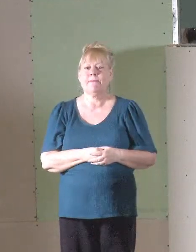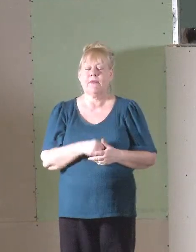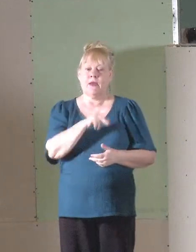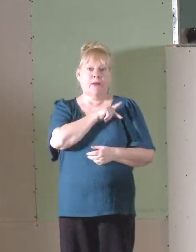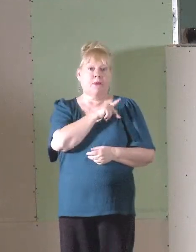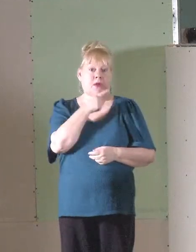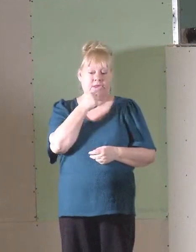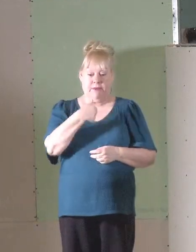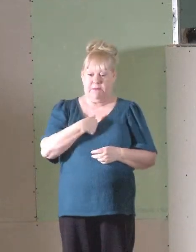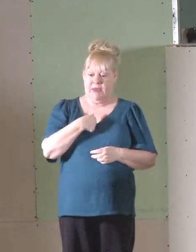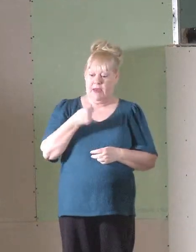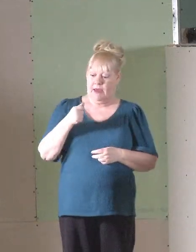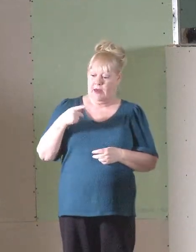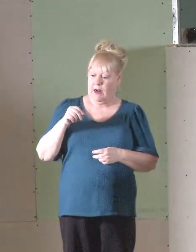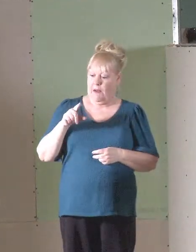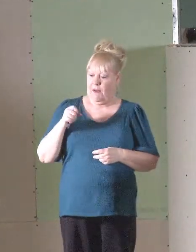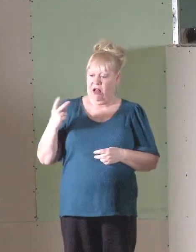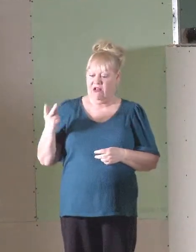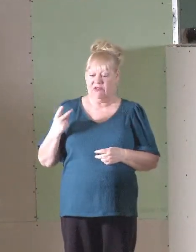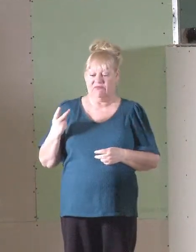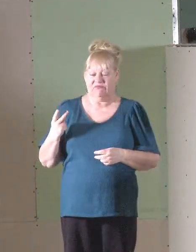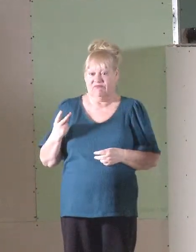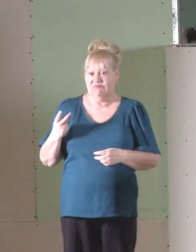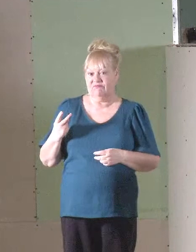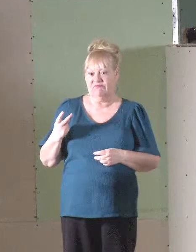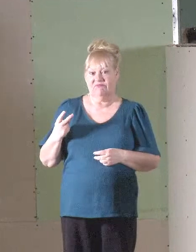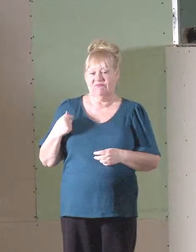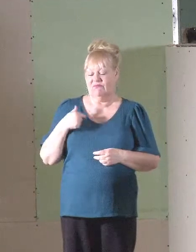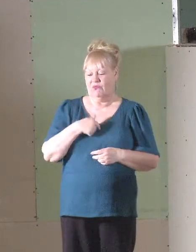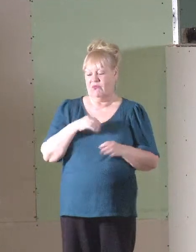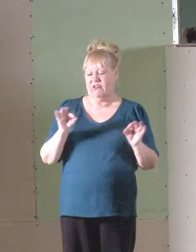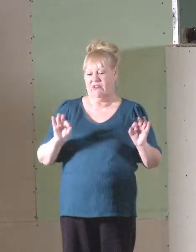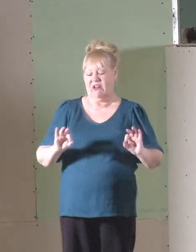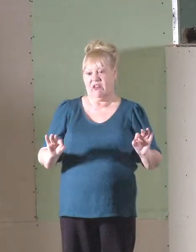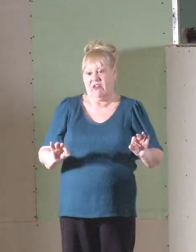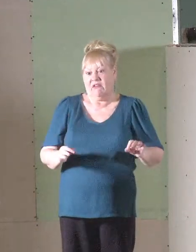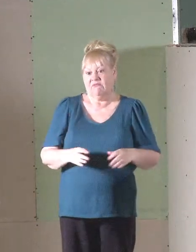Paul says, Me and Apollos, we're nothing.